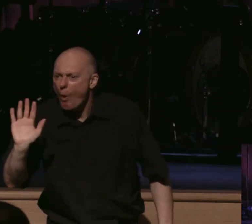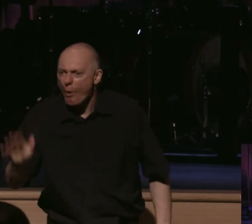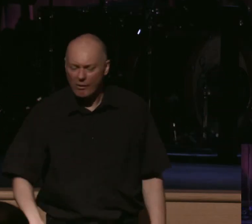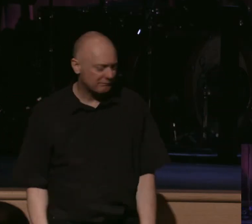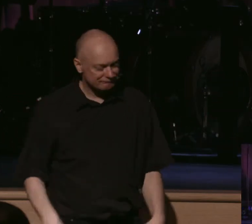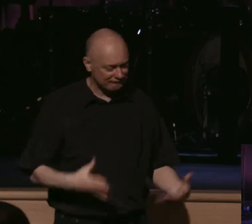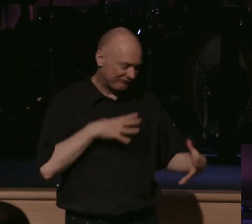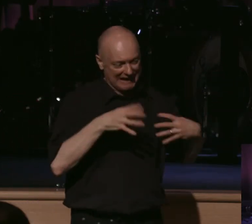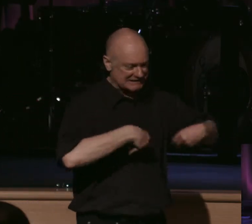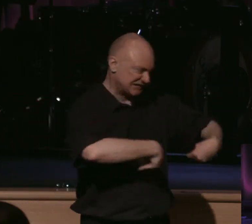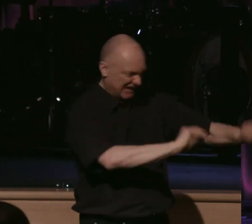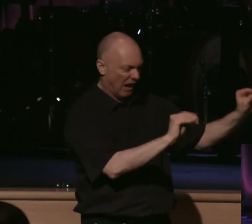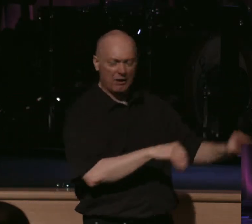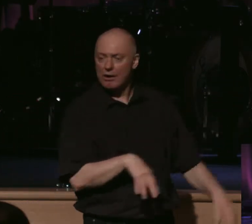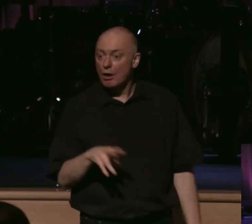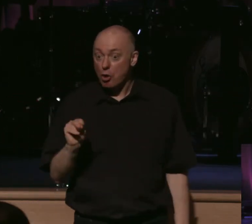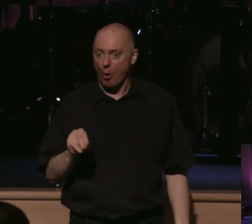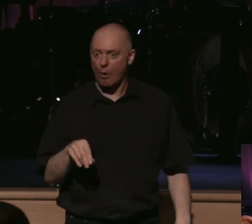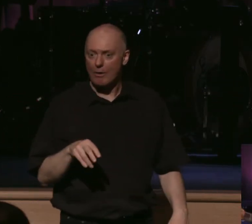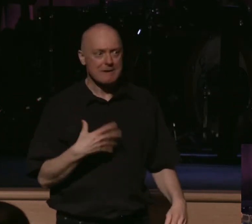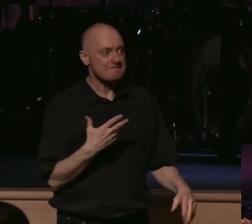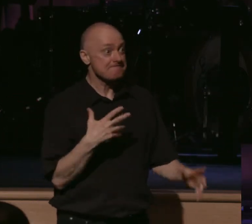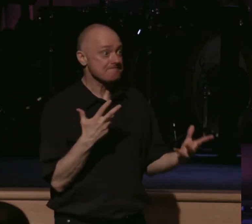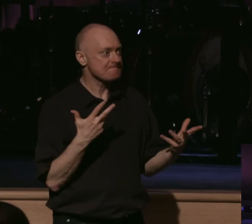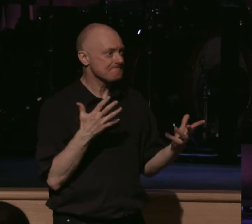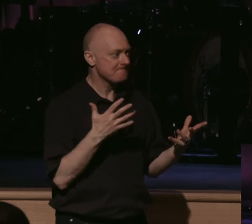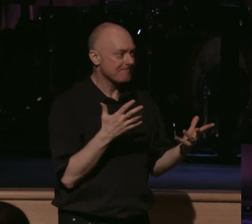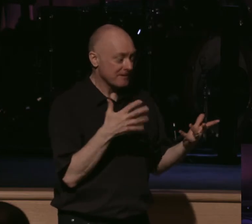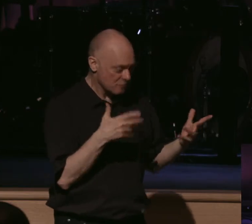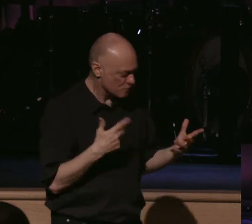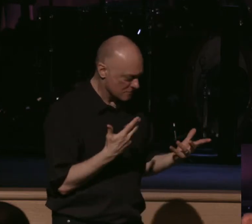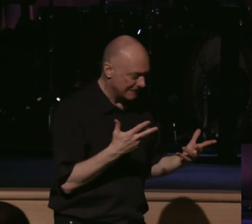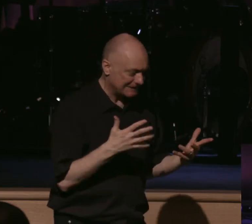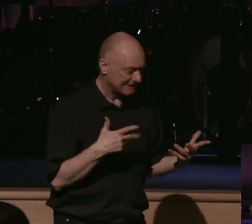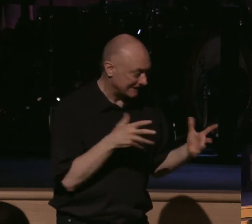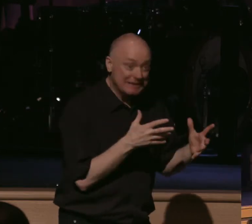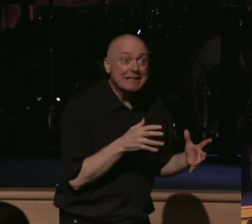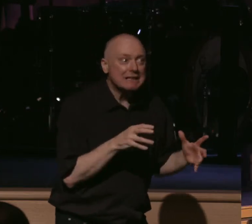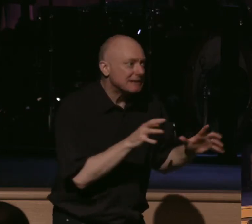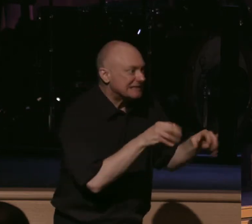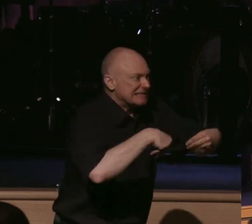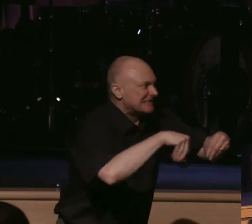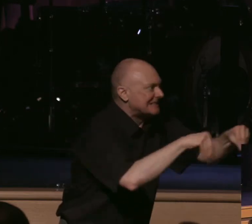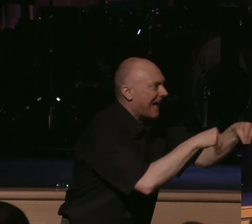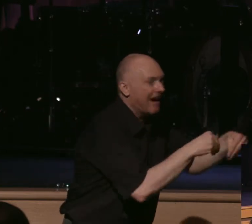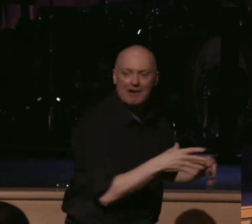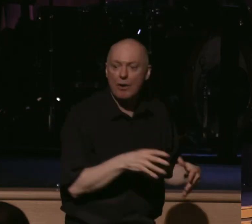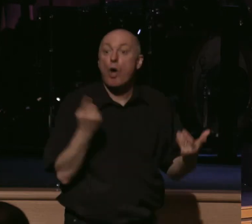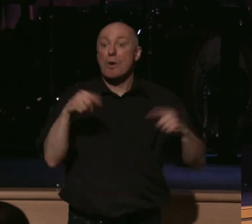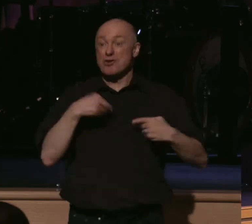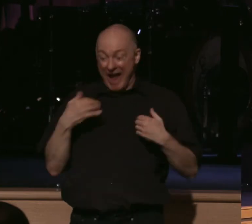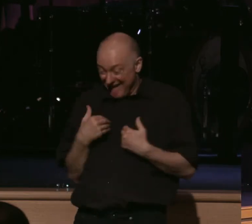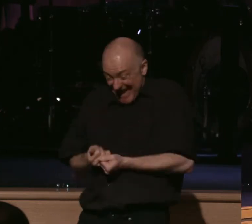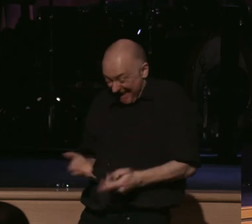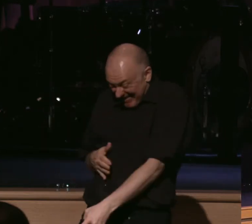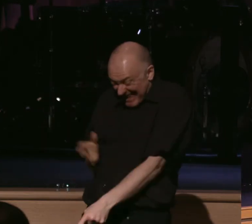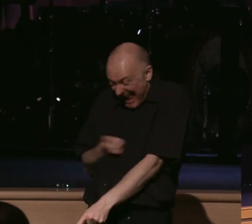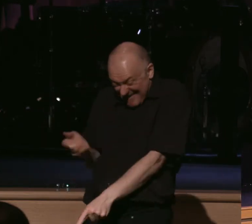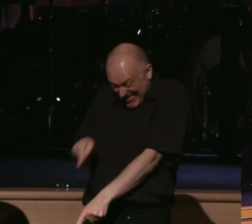Fine, I'll do it. It's not like that at all, right? It's like, do I have to? Oh, it's like, I get you. When you have everything, you